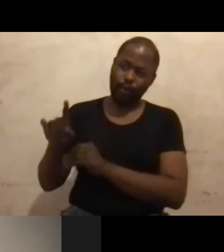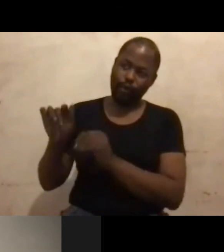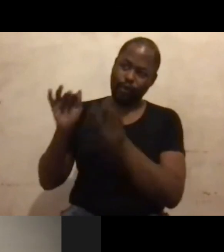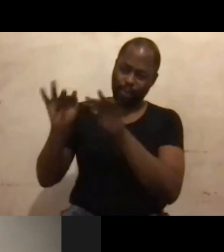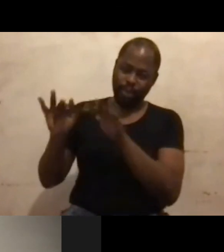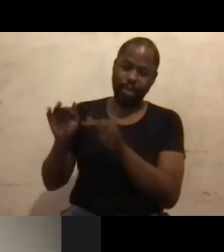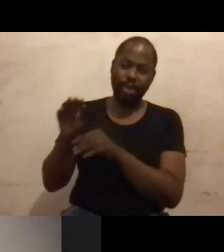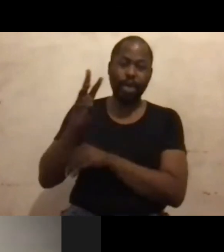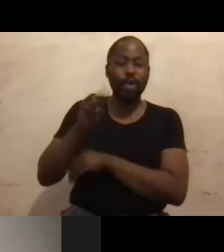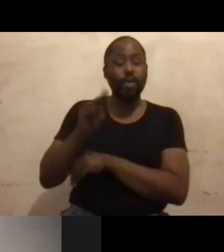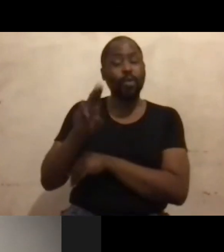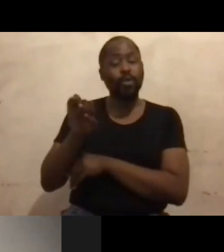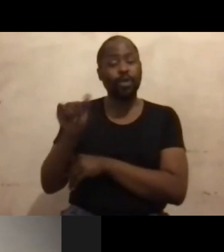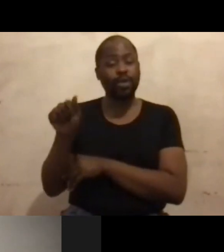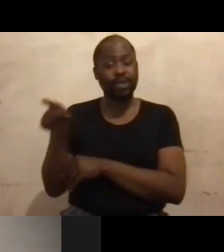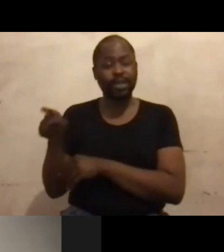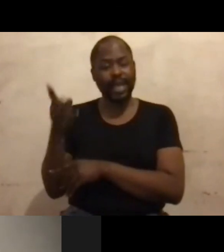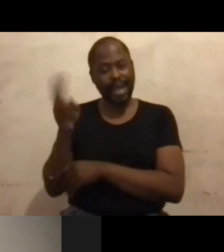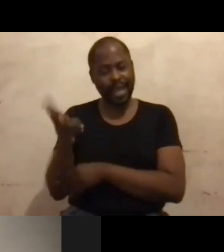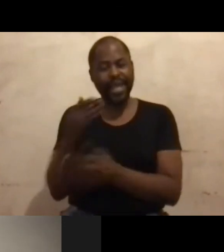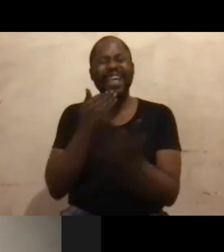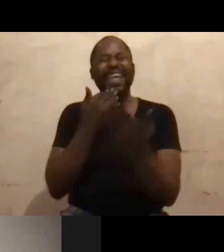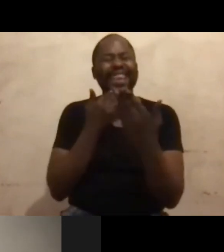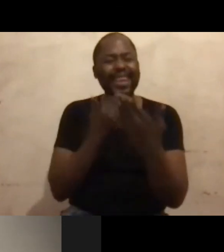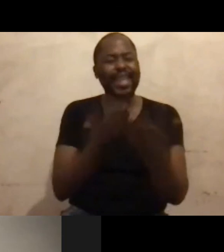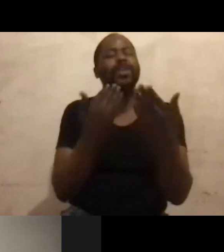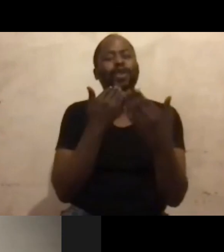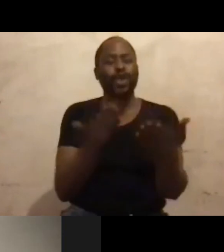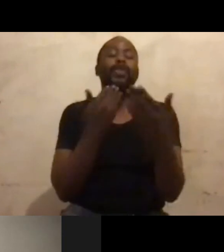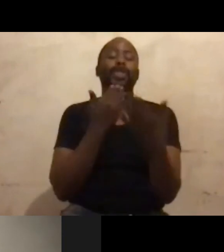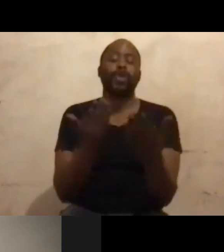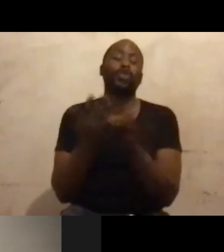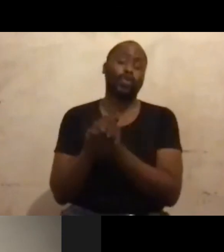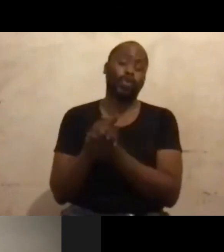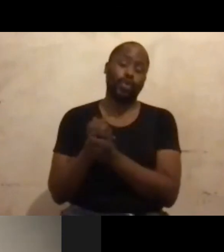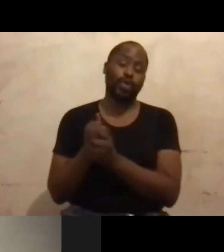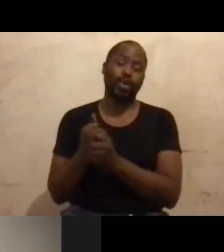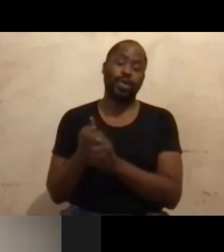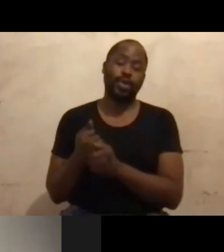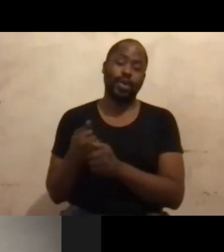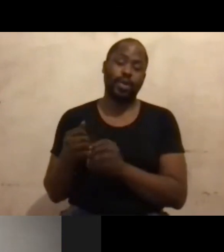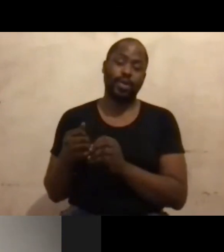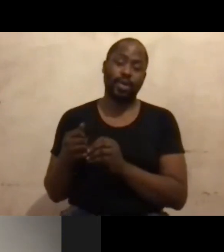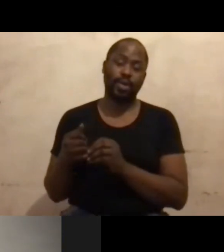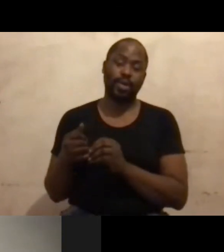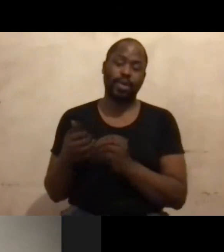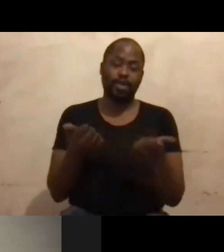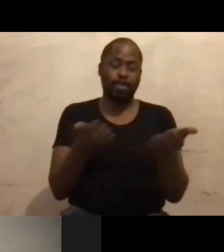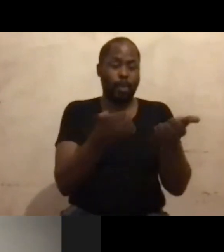Musa, once again, thank you. And to our guests that actually joined the Zoom room. You're part of our tribe.